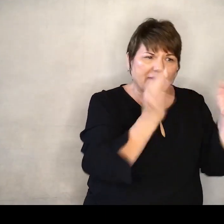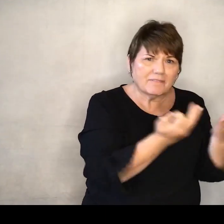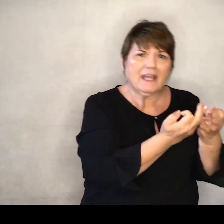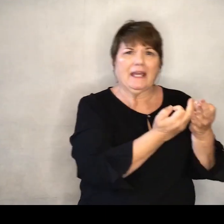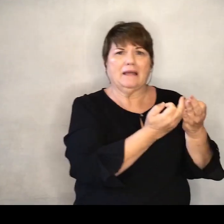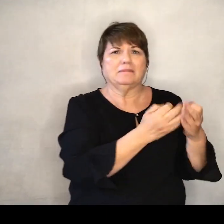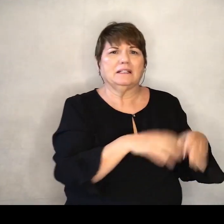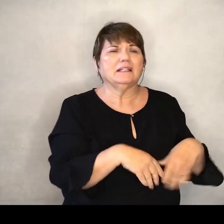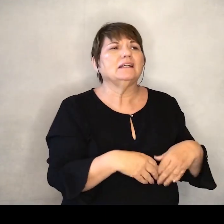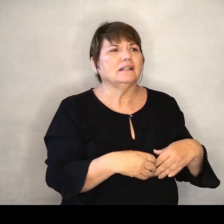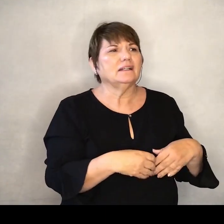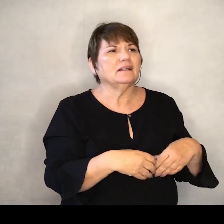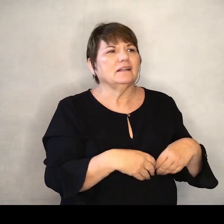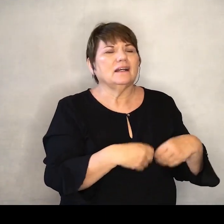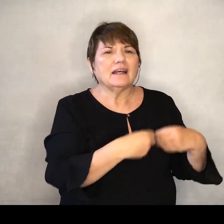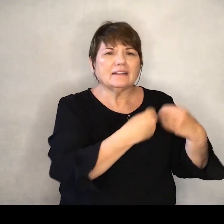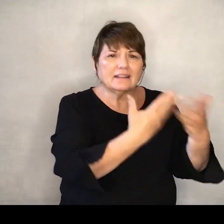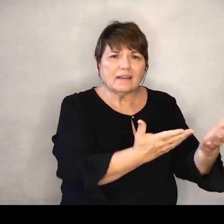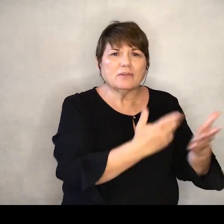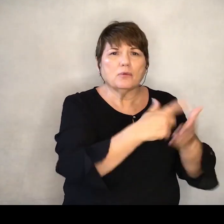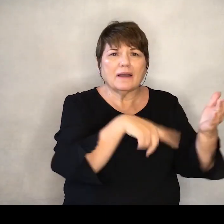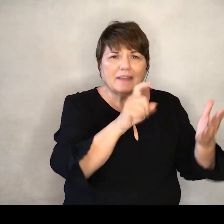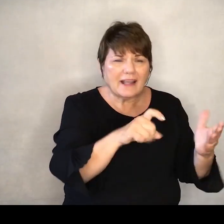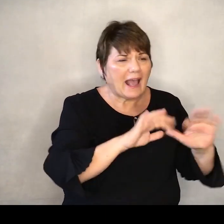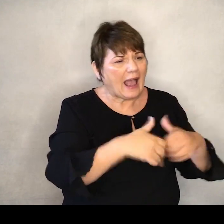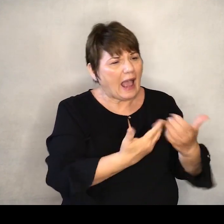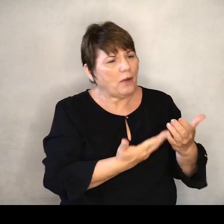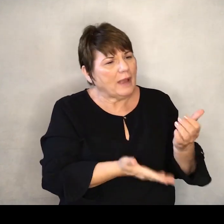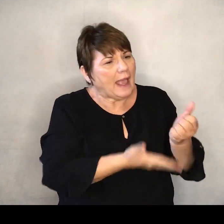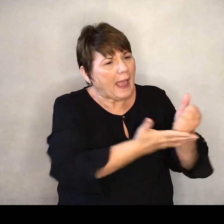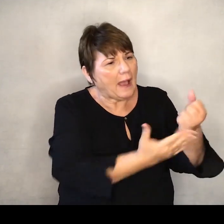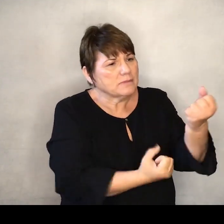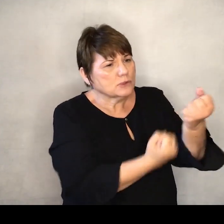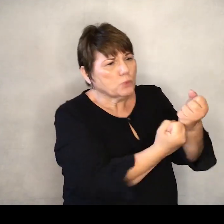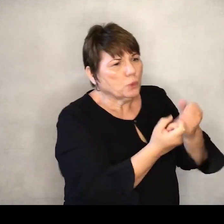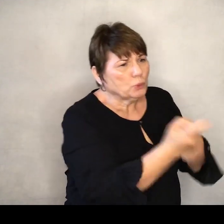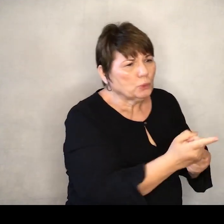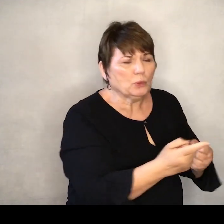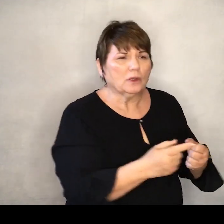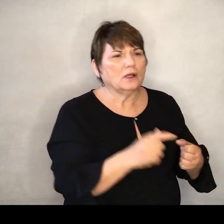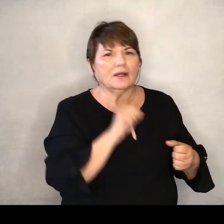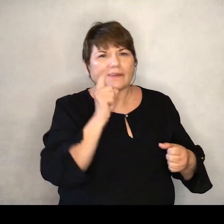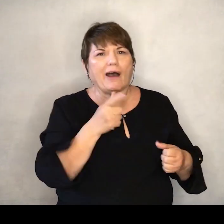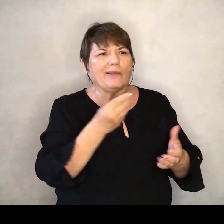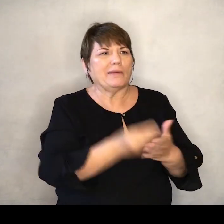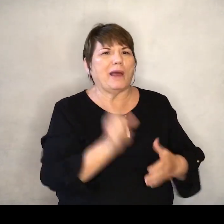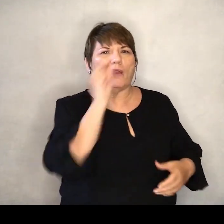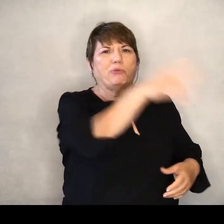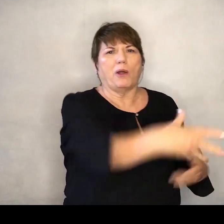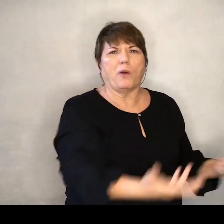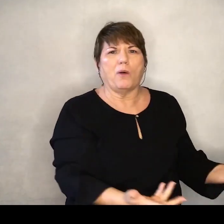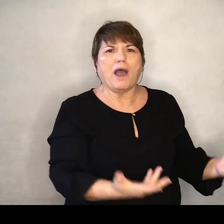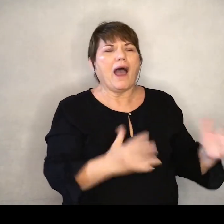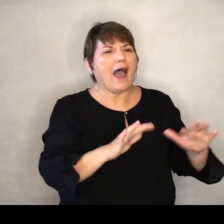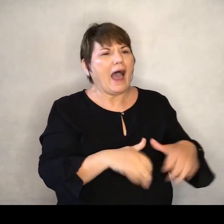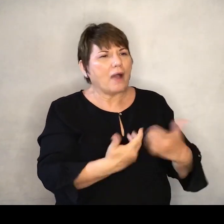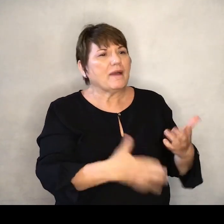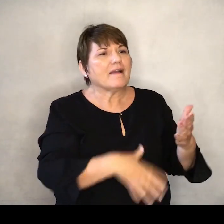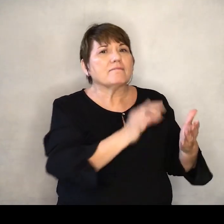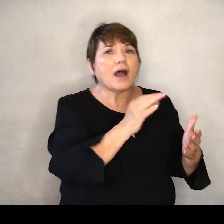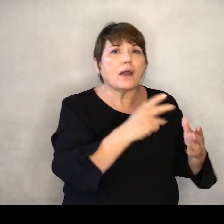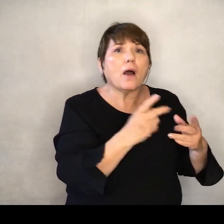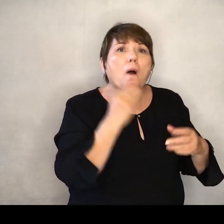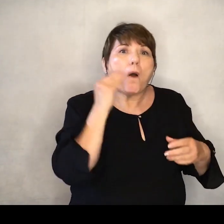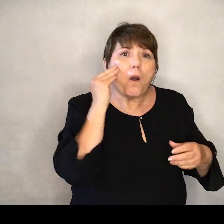the family that's been here And sort of say How can we help you? Beyond just giving you a dollar or two How can we help you find housing?